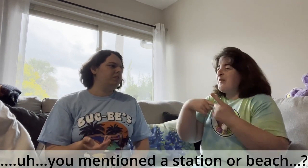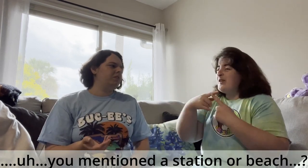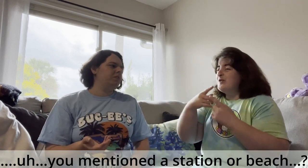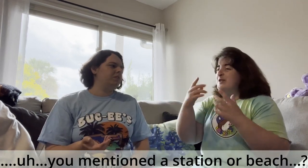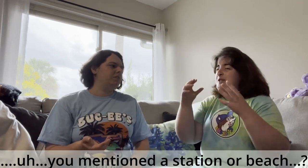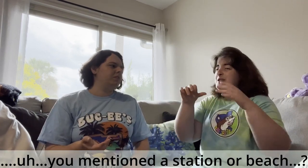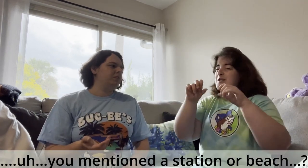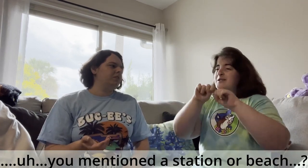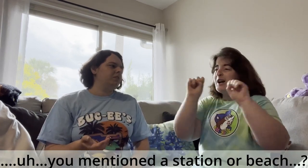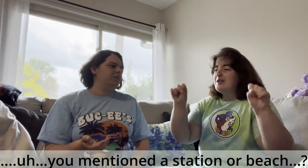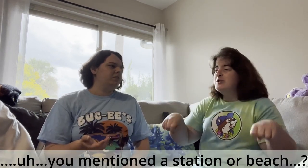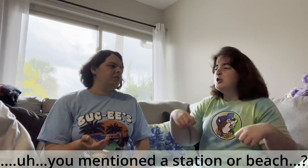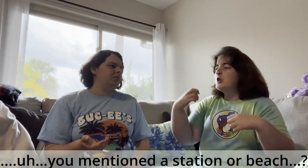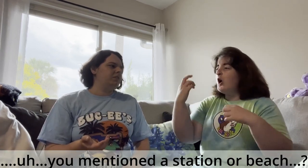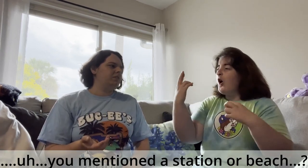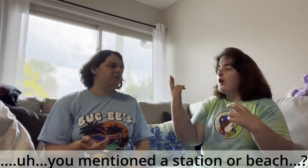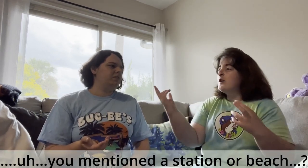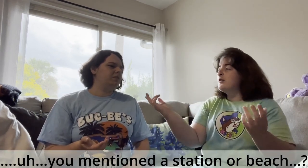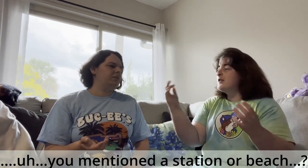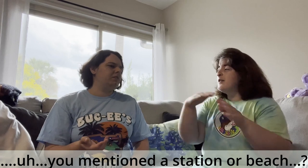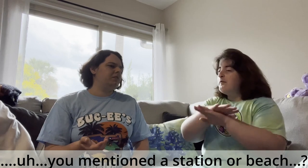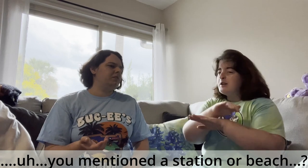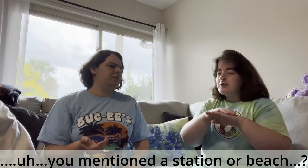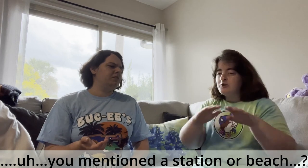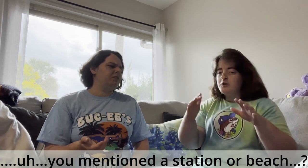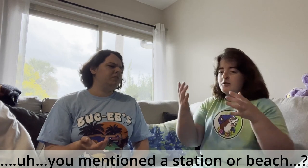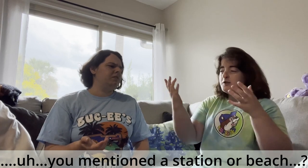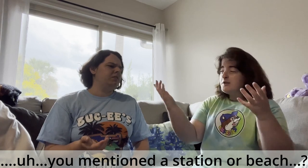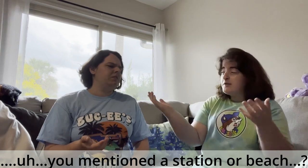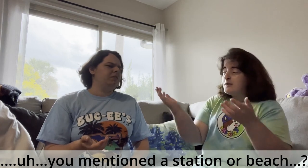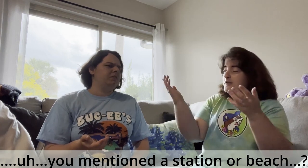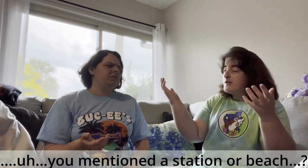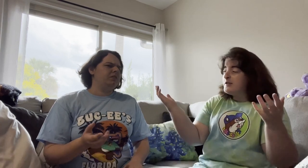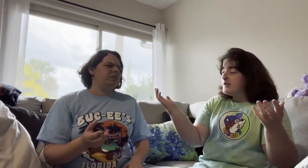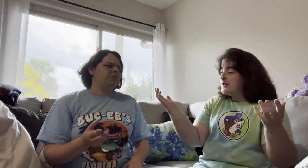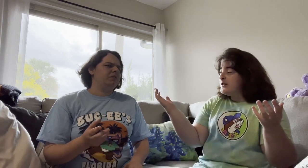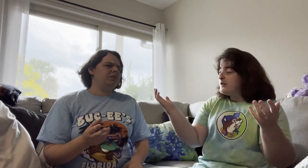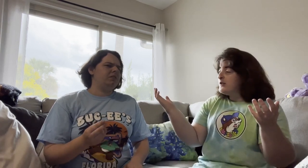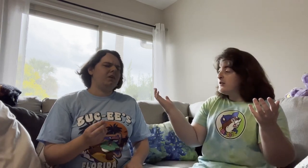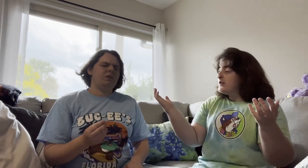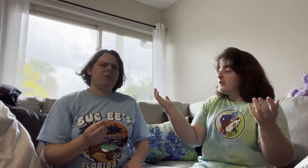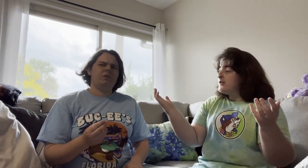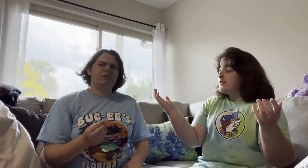that was, that was the only thing that...